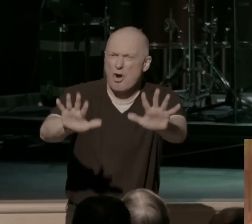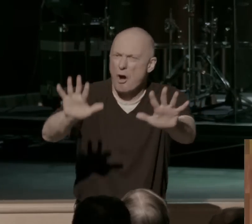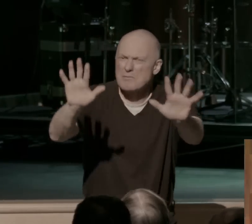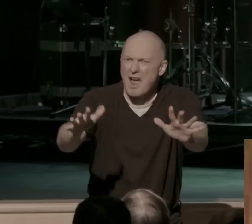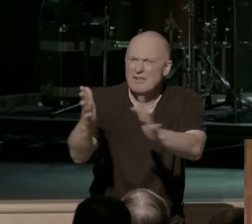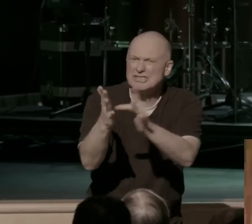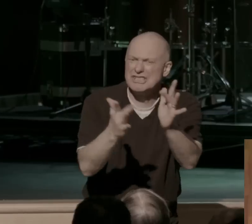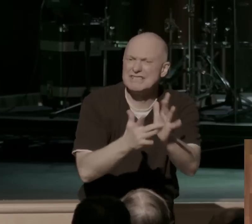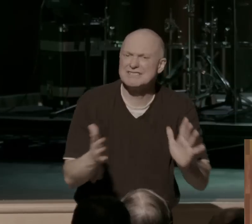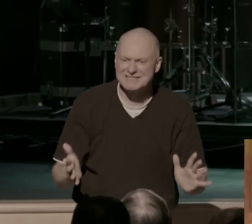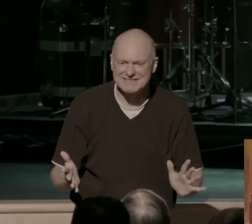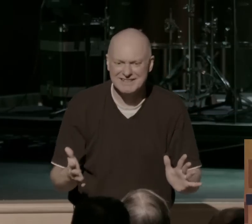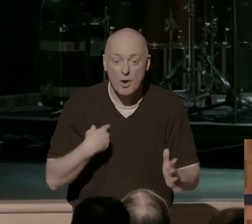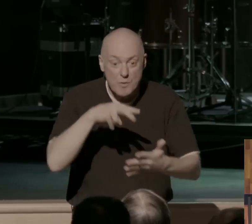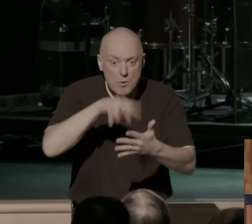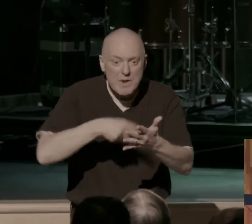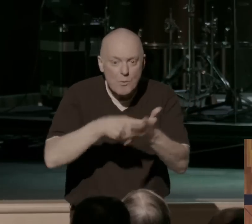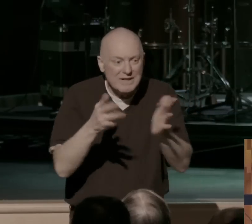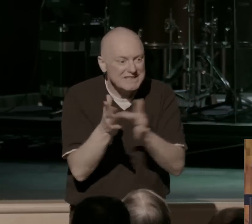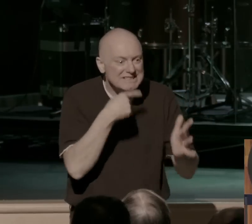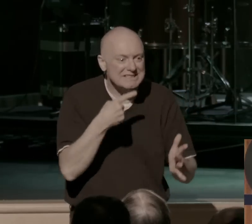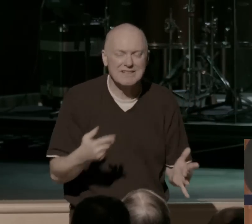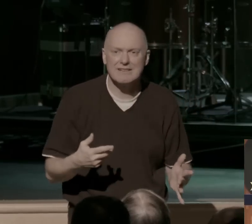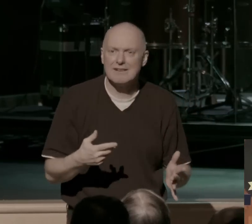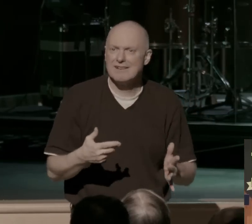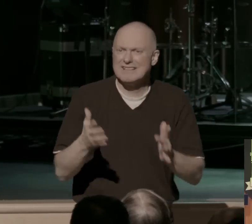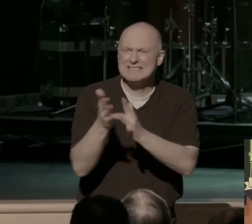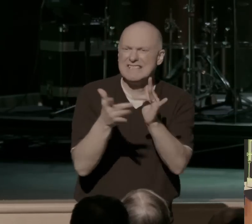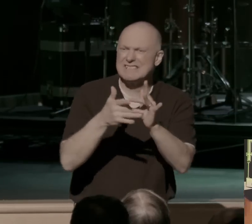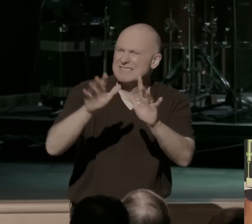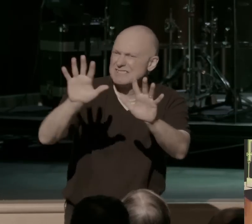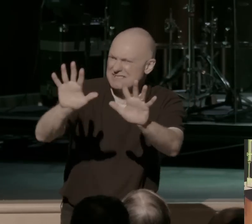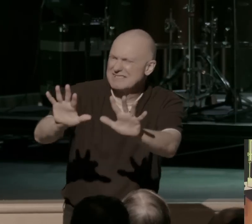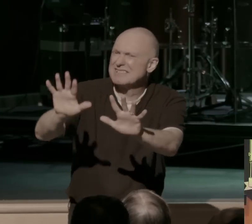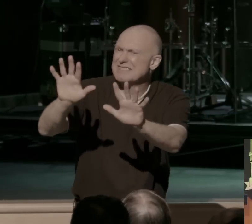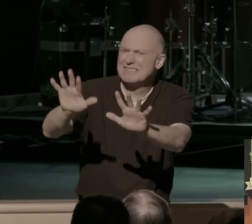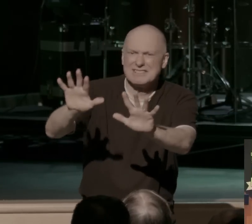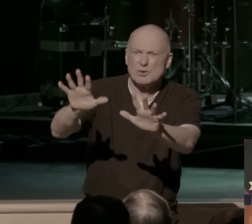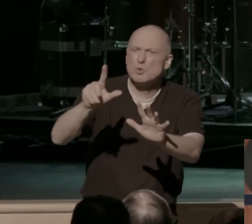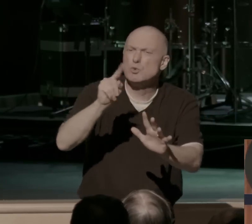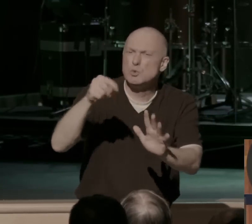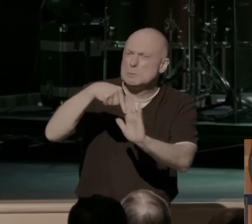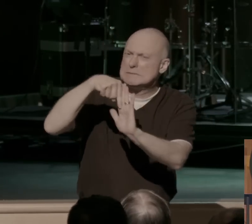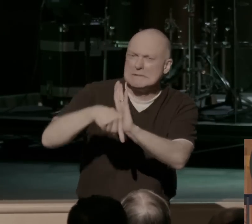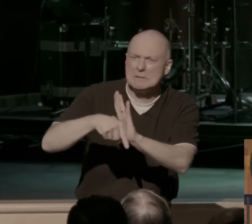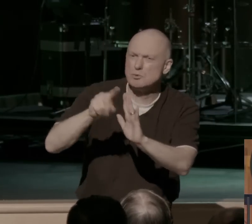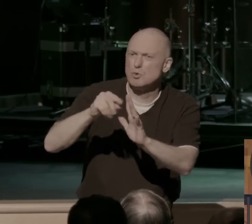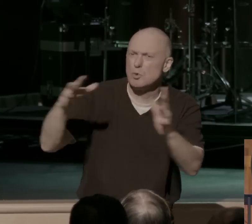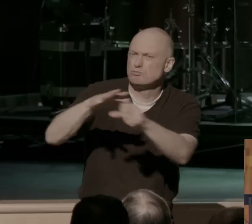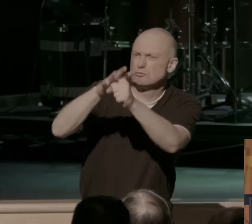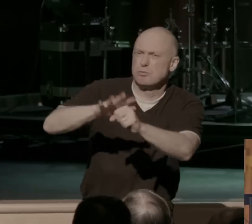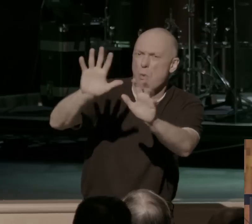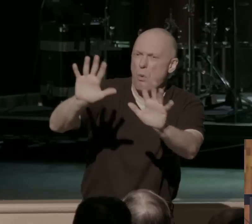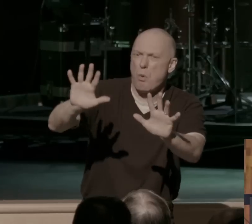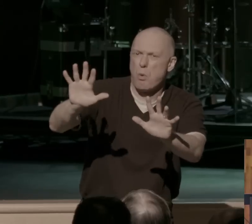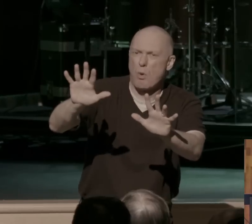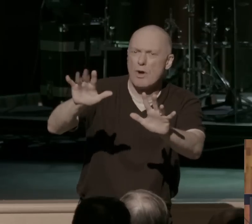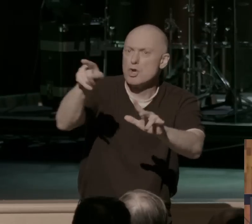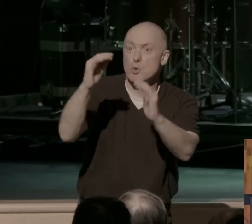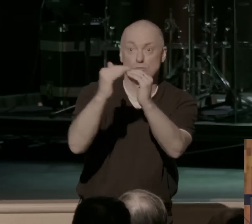And when we read what Jesus says, we can come to that place. go, Jesus, you're kind of out of place with that intensity. And we say, man, you're a little over the top,